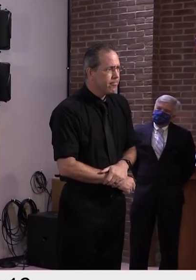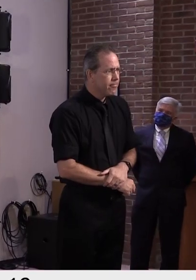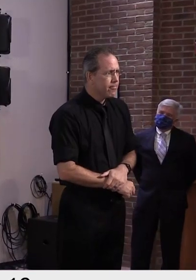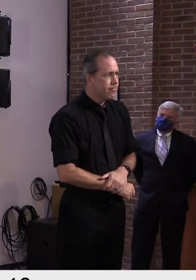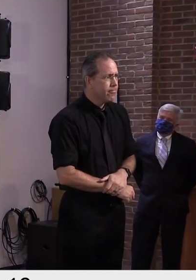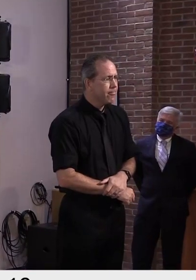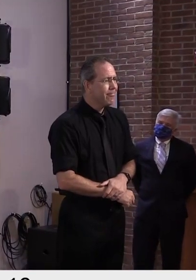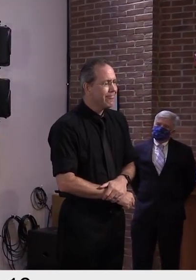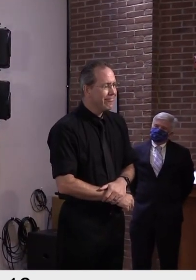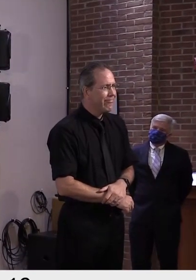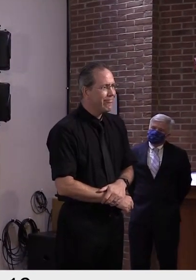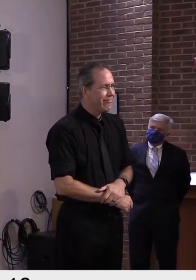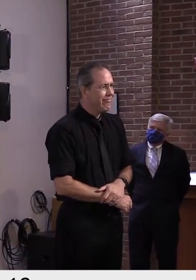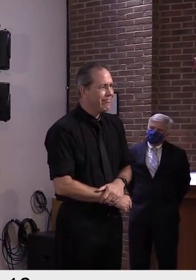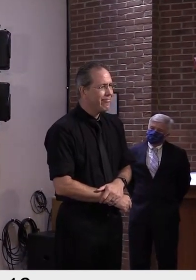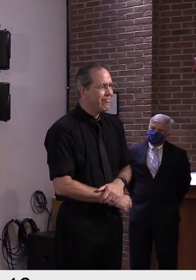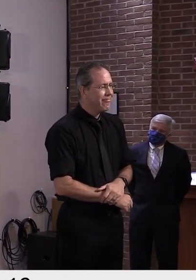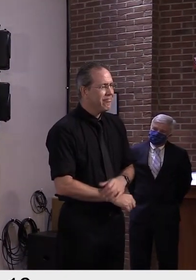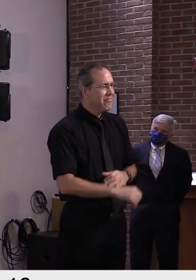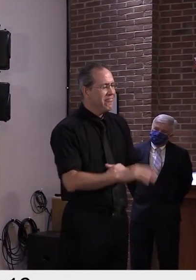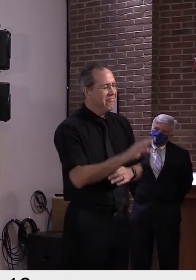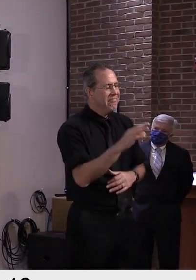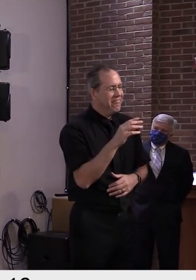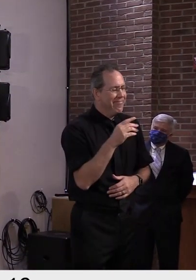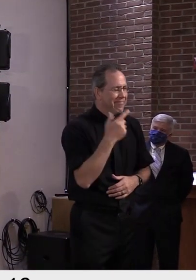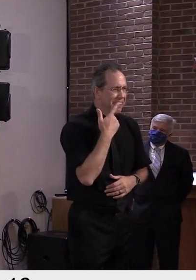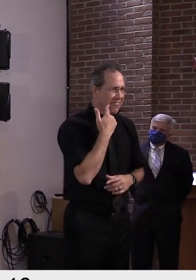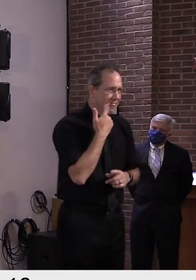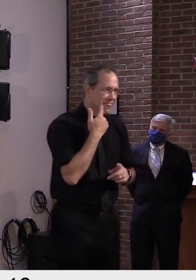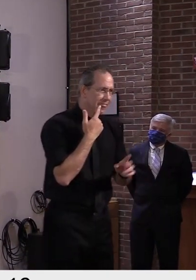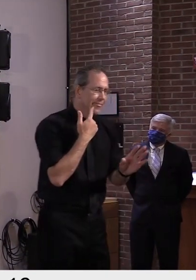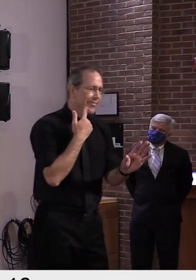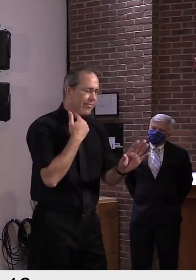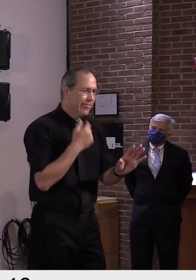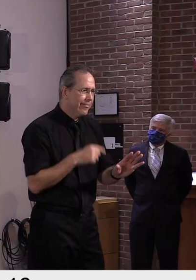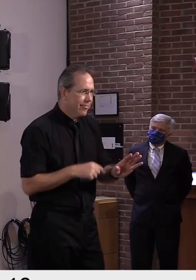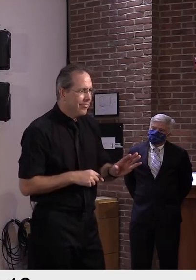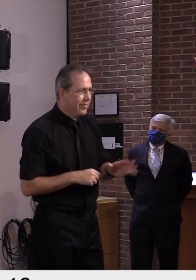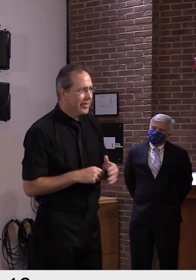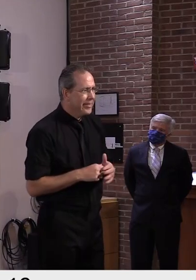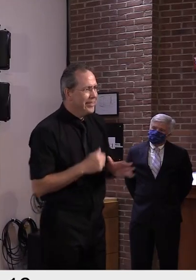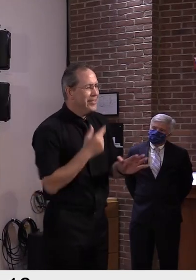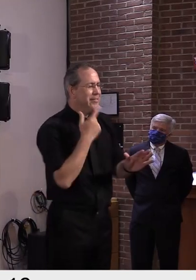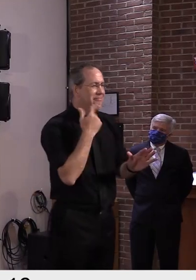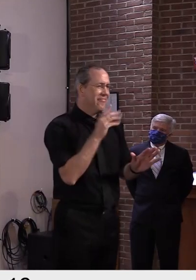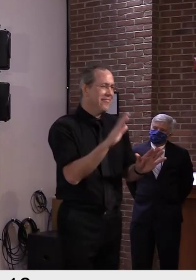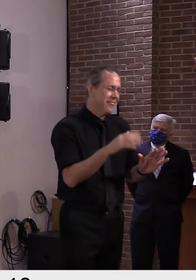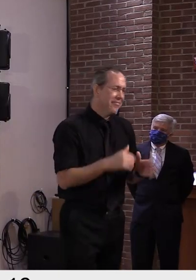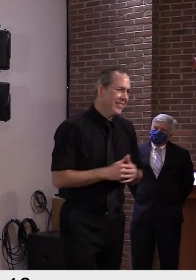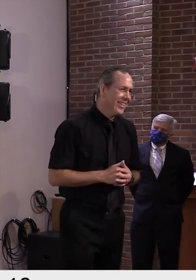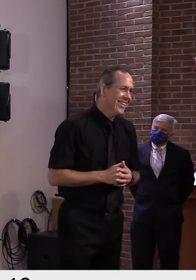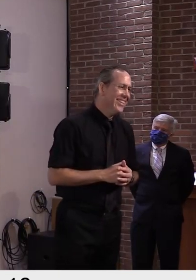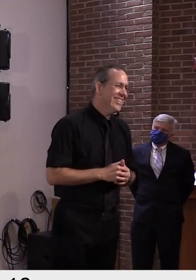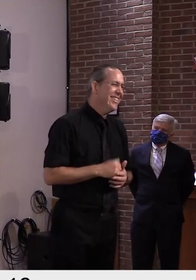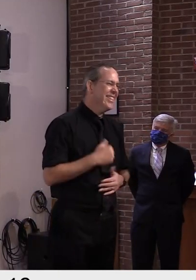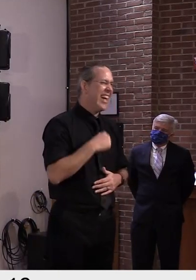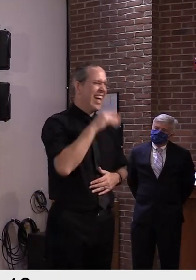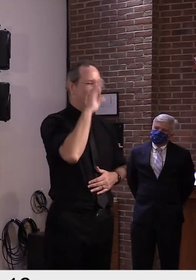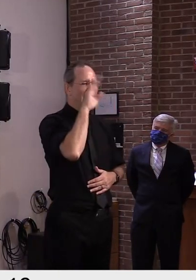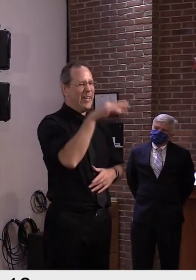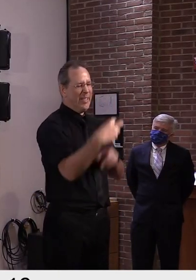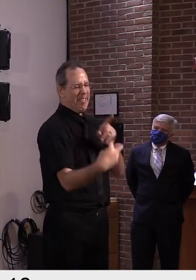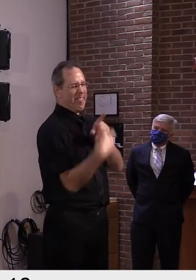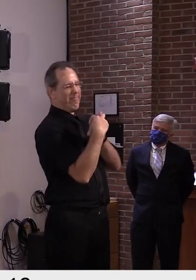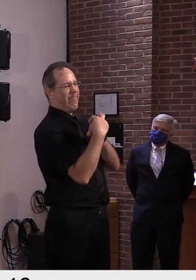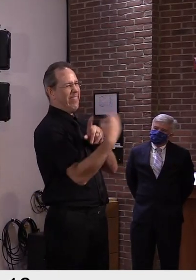John, thanks for the question. was losing sleep the last several nights that I would get that question. So, uh, I had the